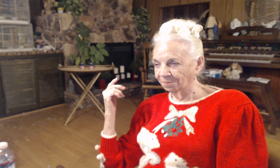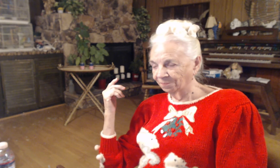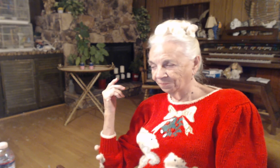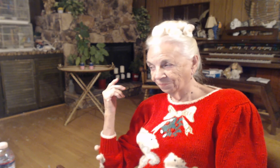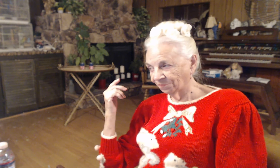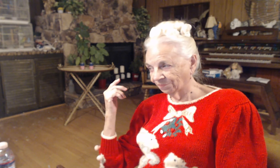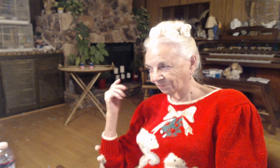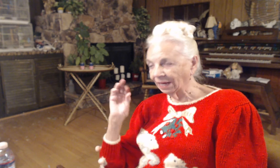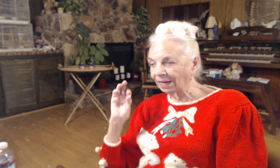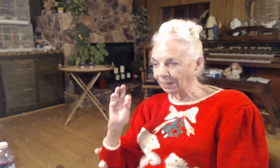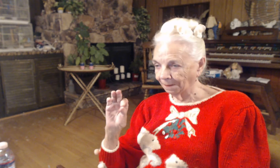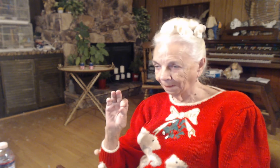Hey.